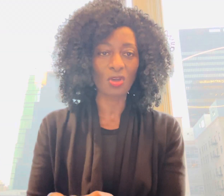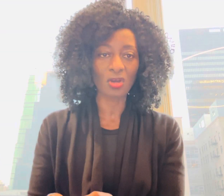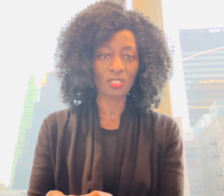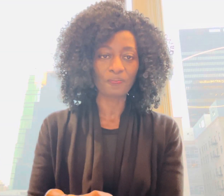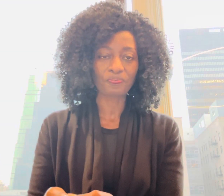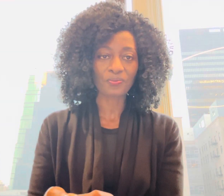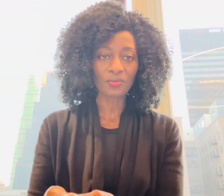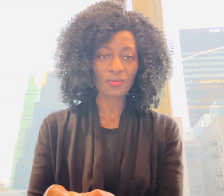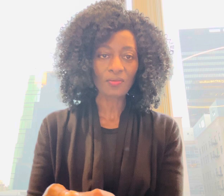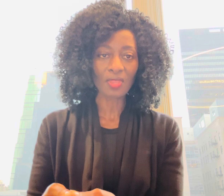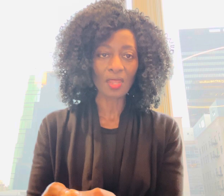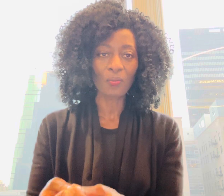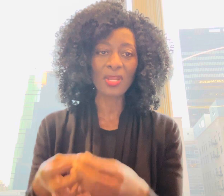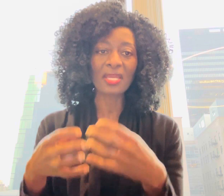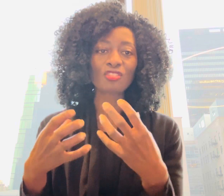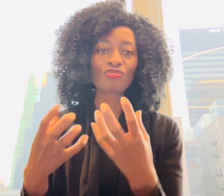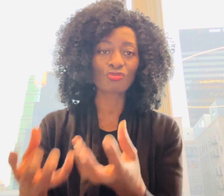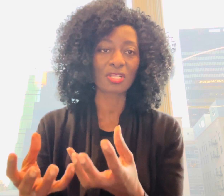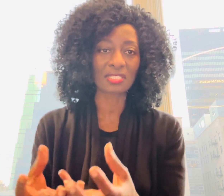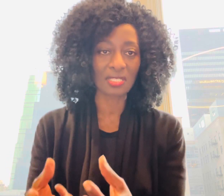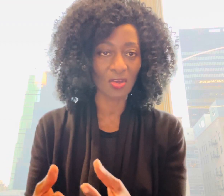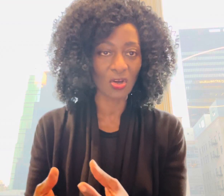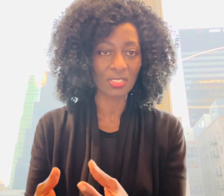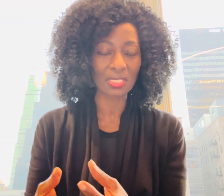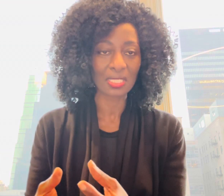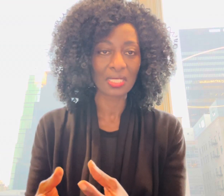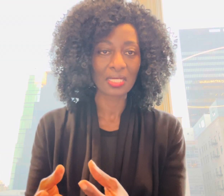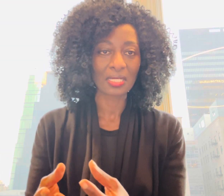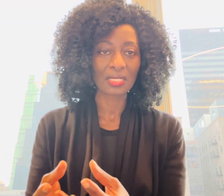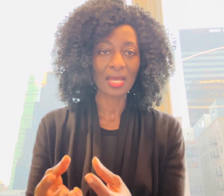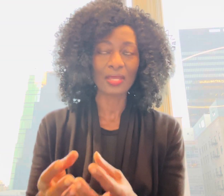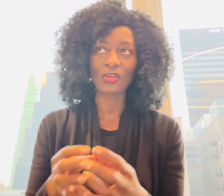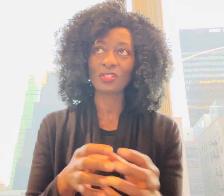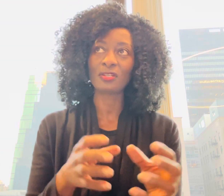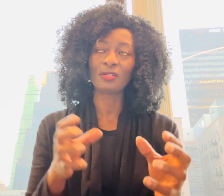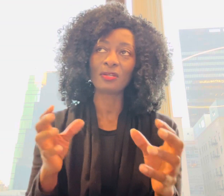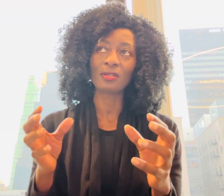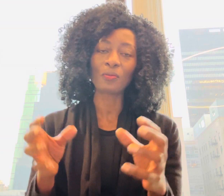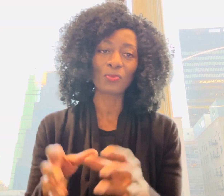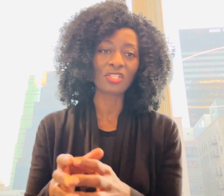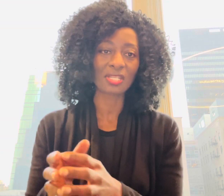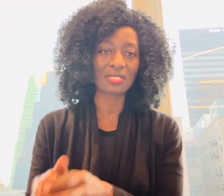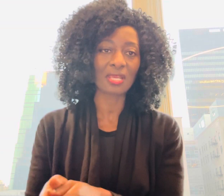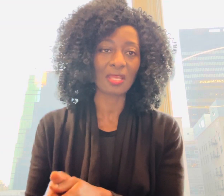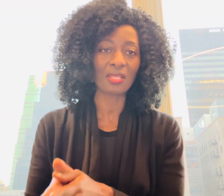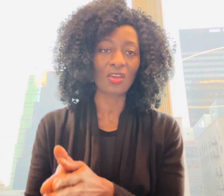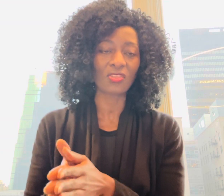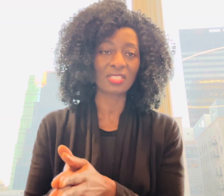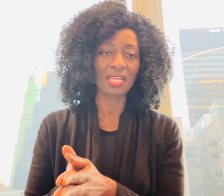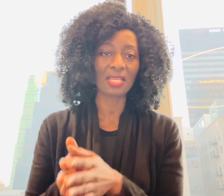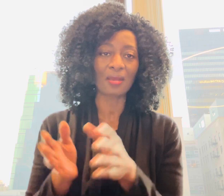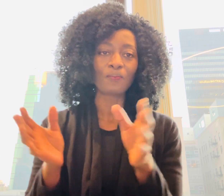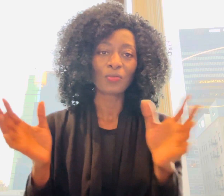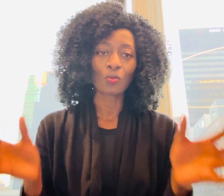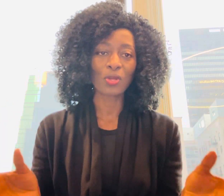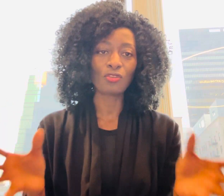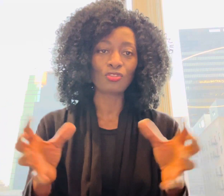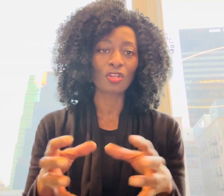god prayer is trusting god i heard a preacher say the other day that when you do not